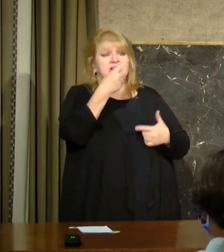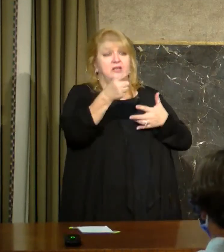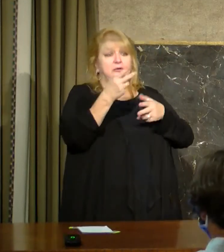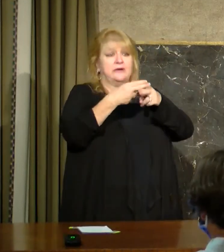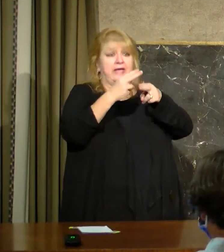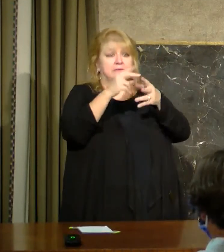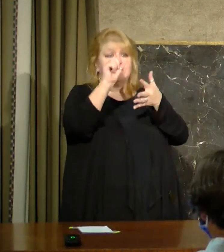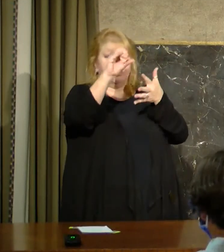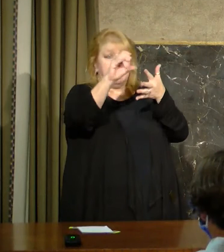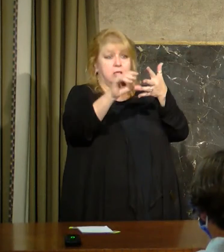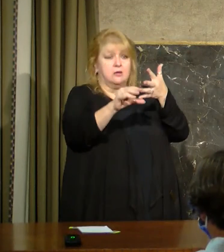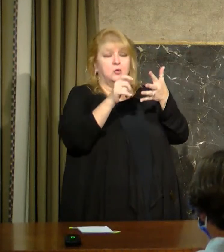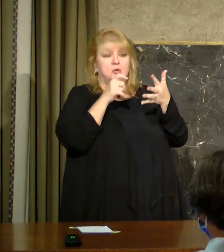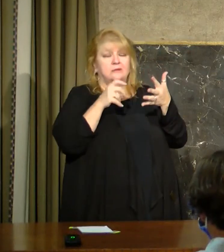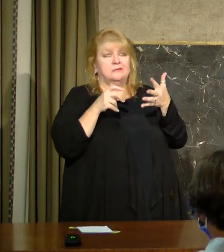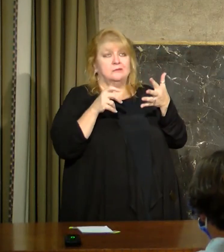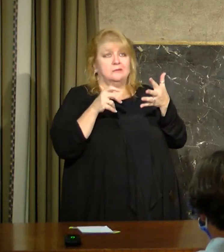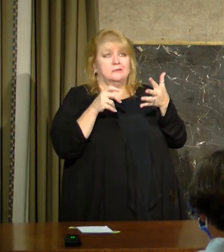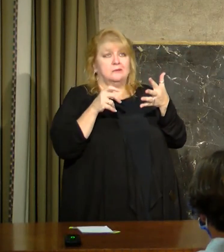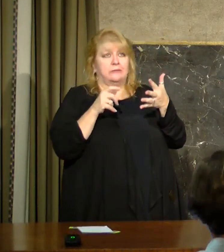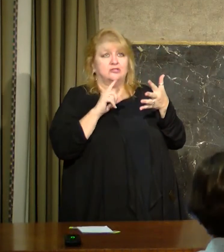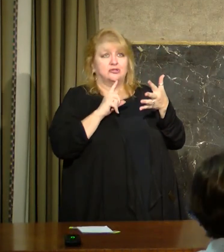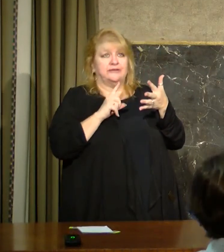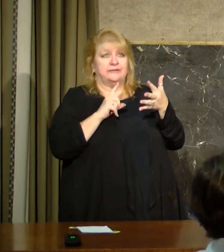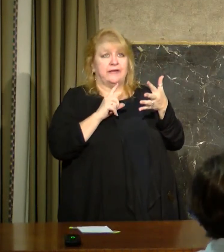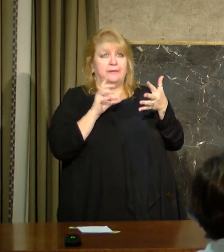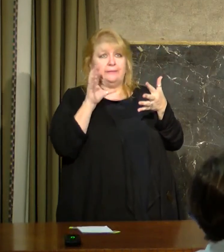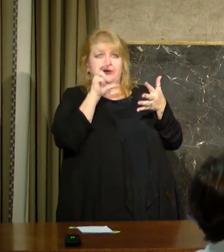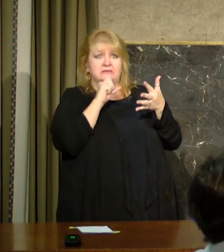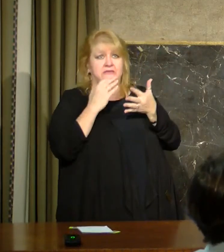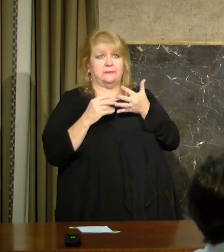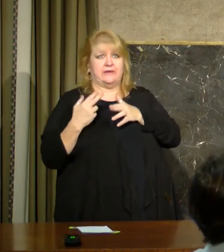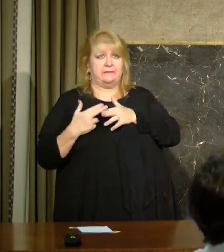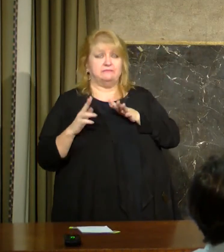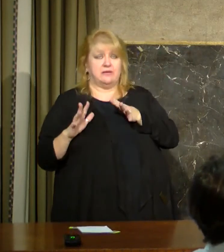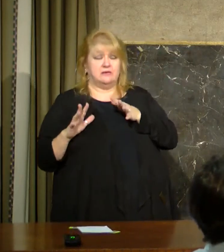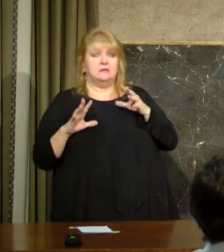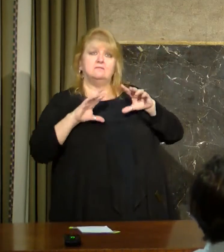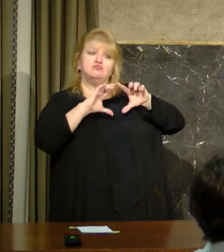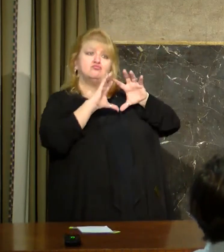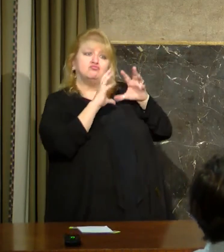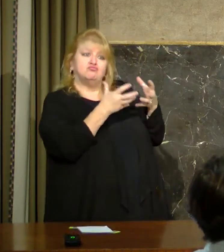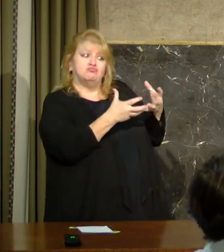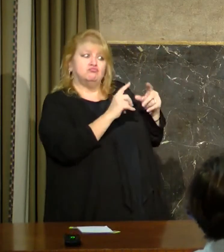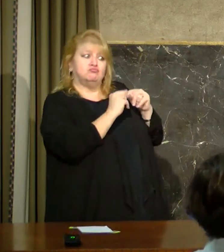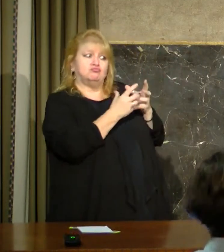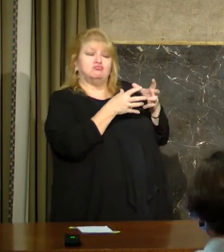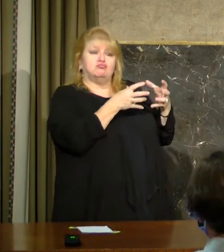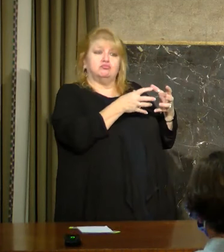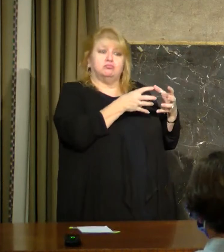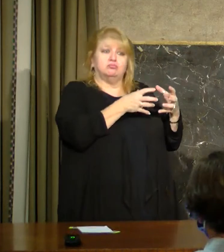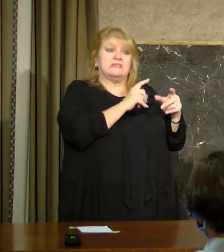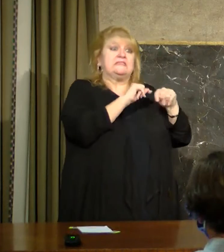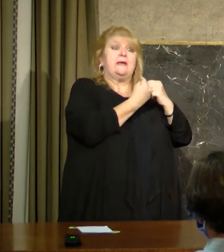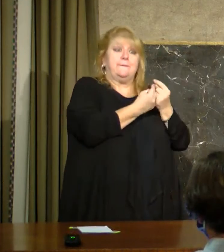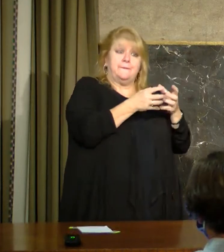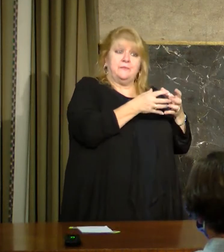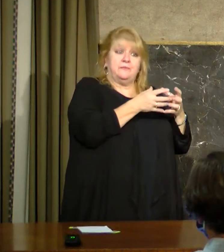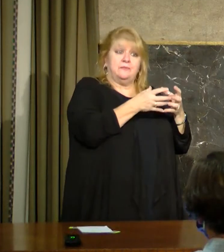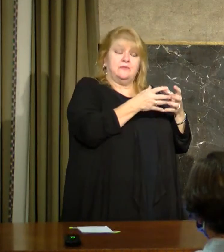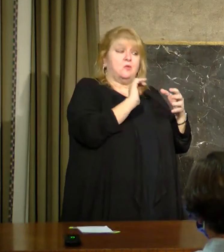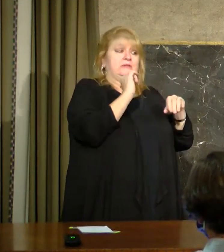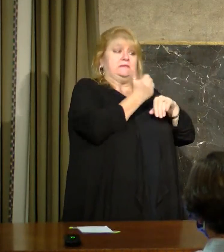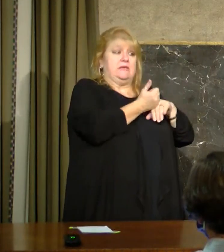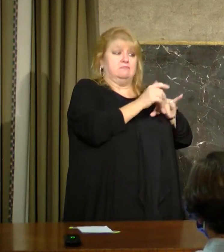would certainly leave some out. But we've got a good team. We developed